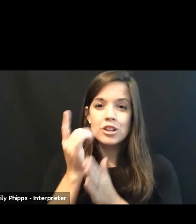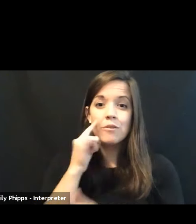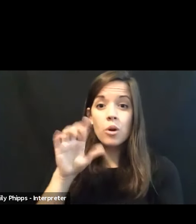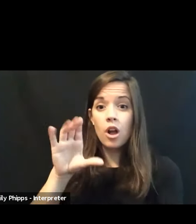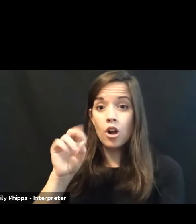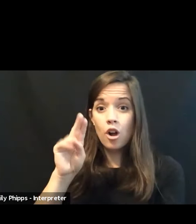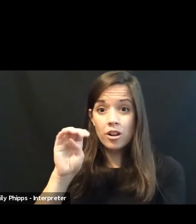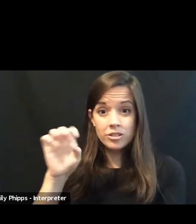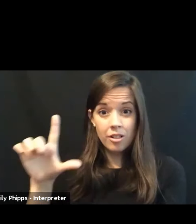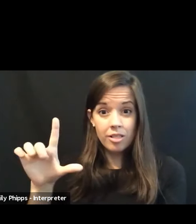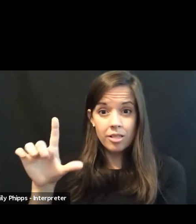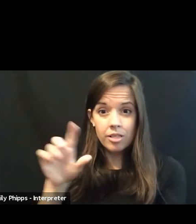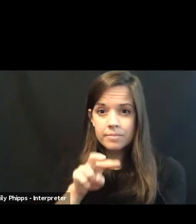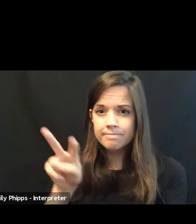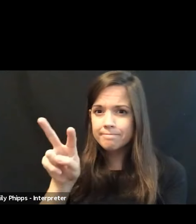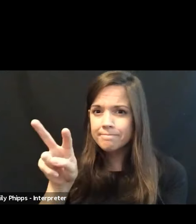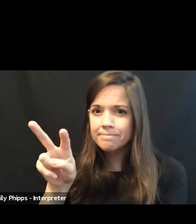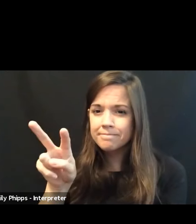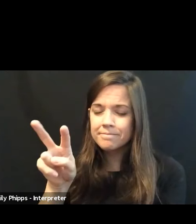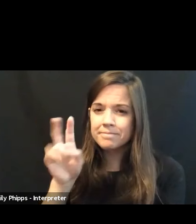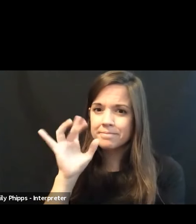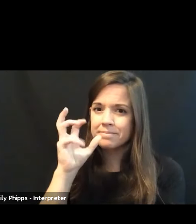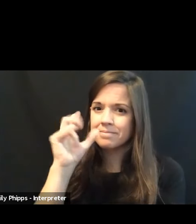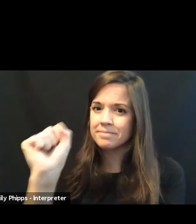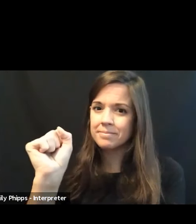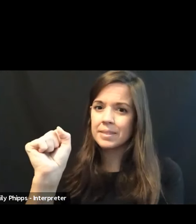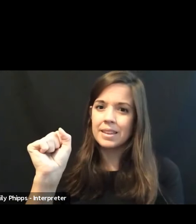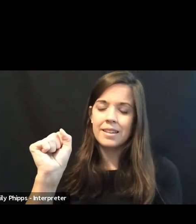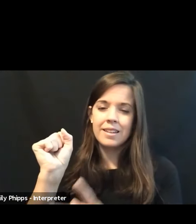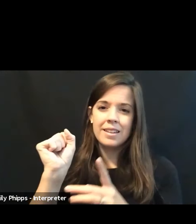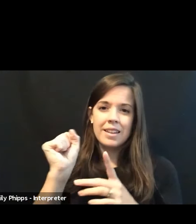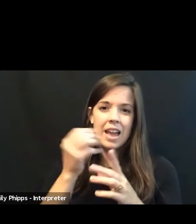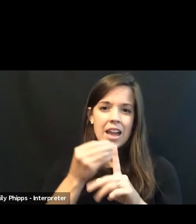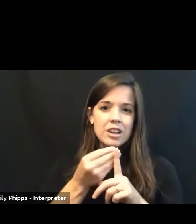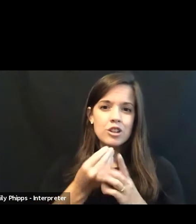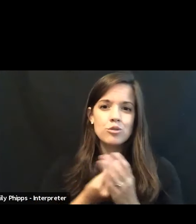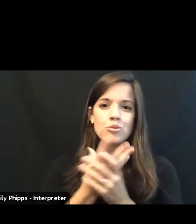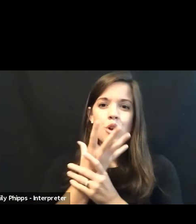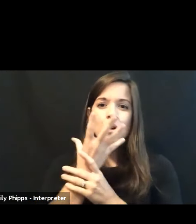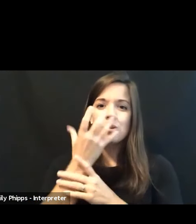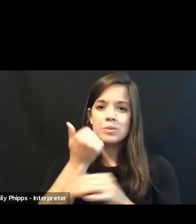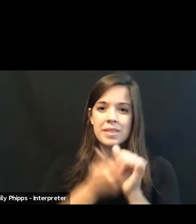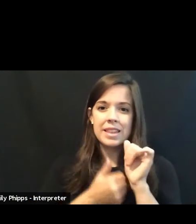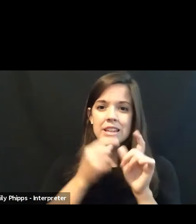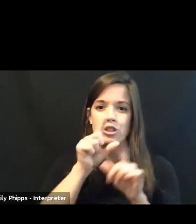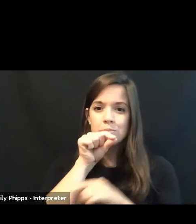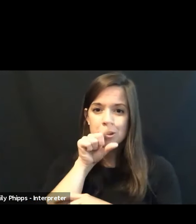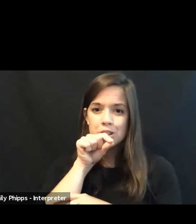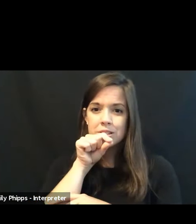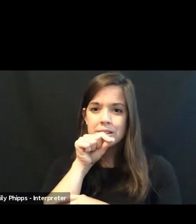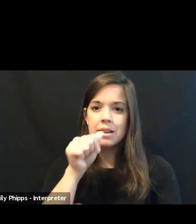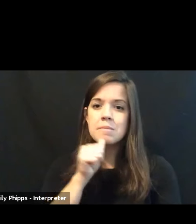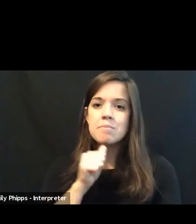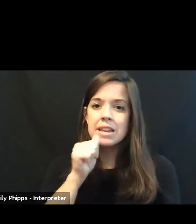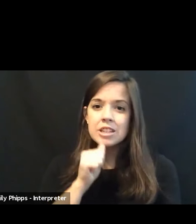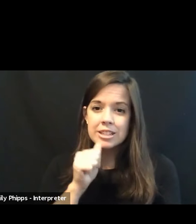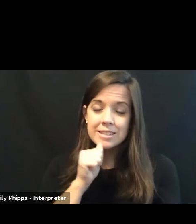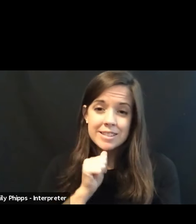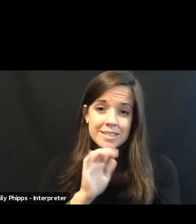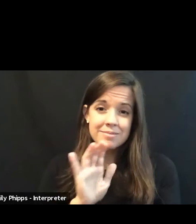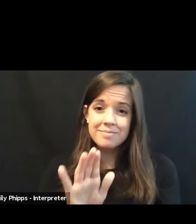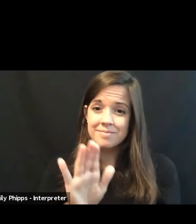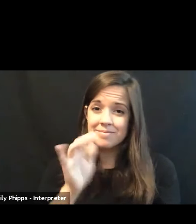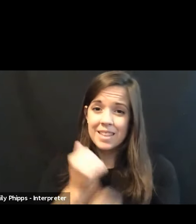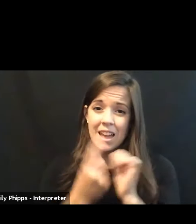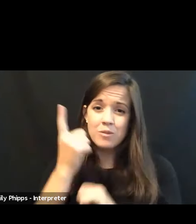and it grows bird by bird. Patience. Patience. Everybody can identify